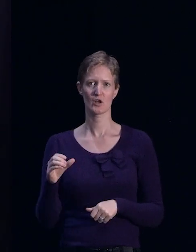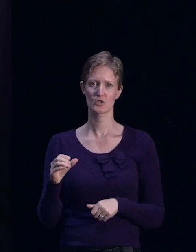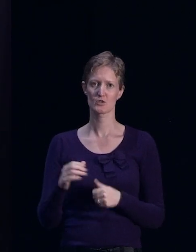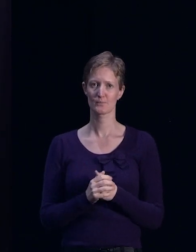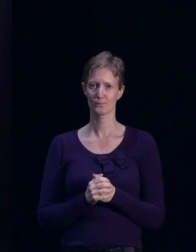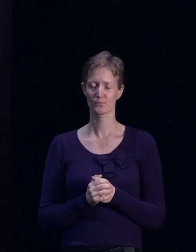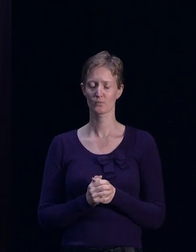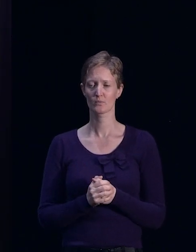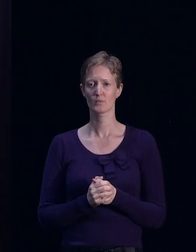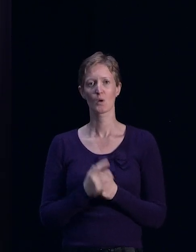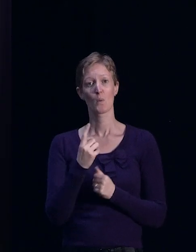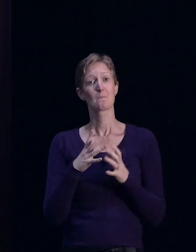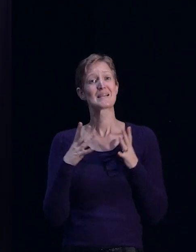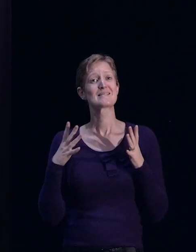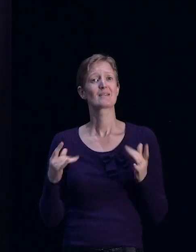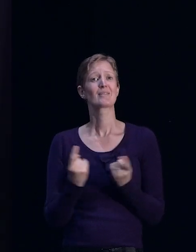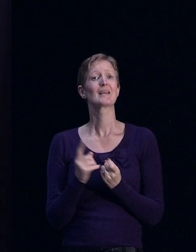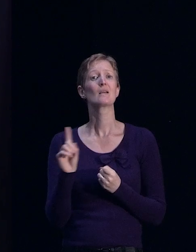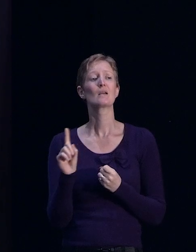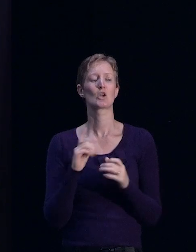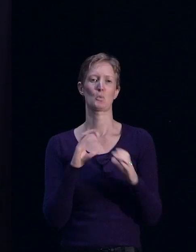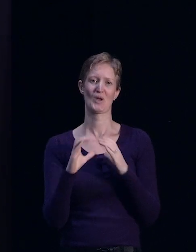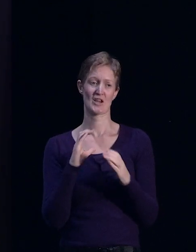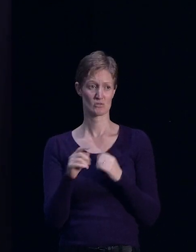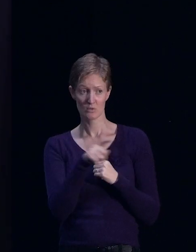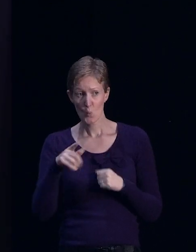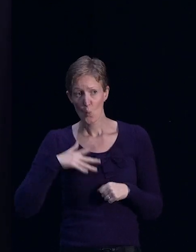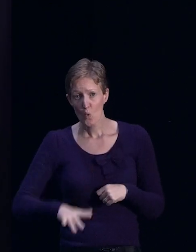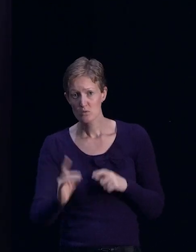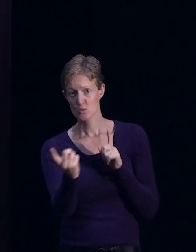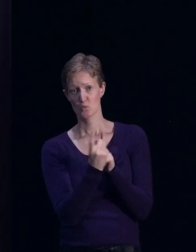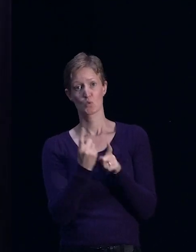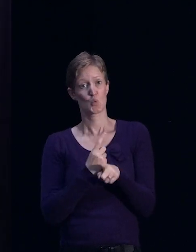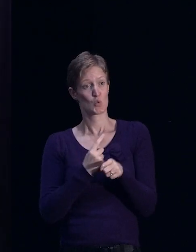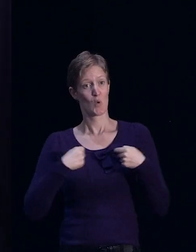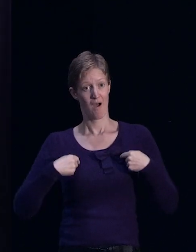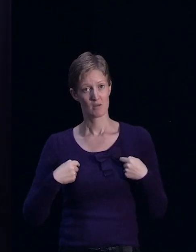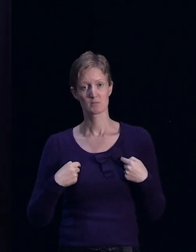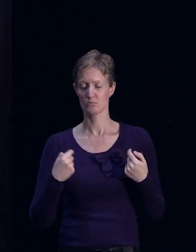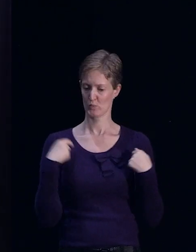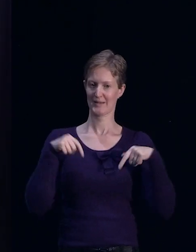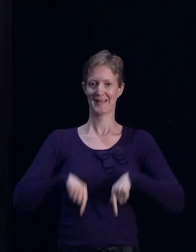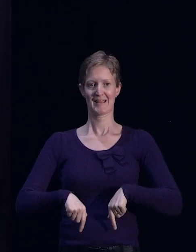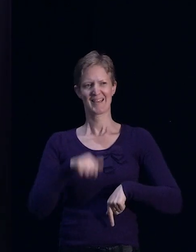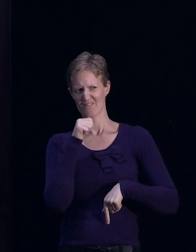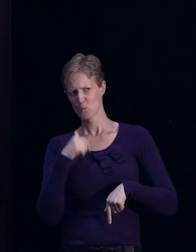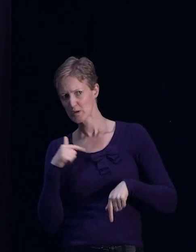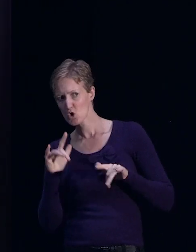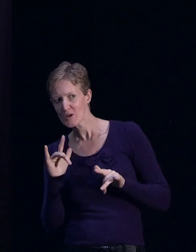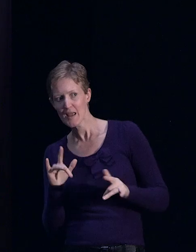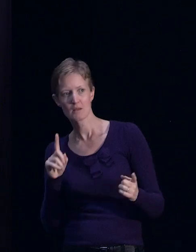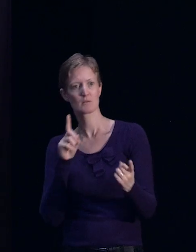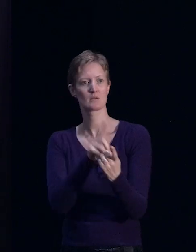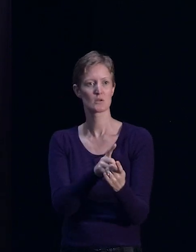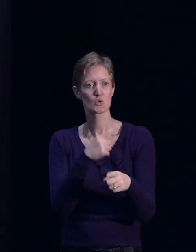think one of the biggest things is just communication. And if you want to come and talk to us, we're here. If we haven't proactively been in touch with you,